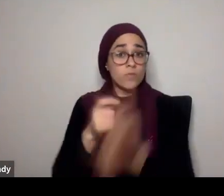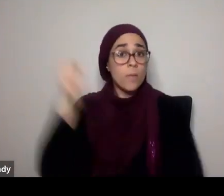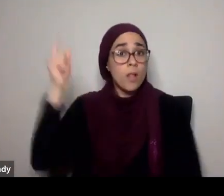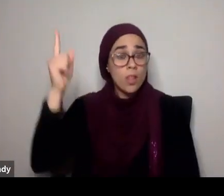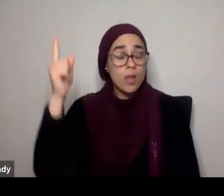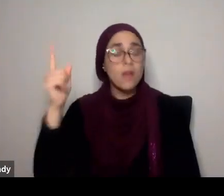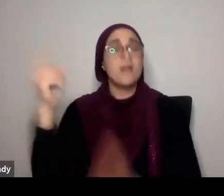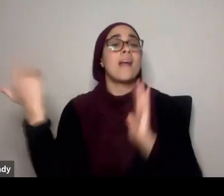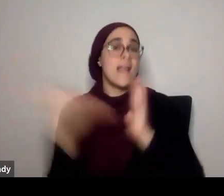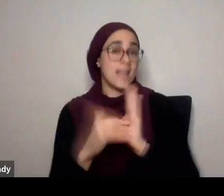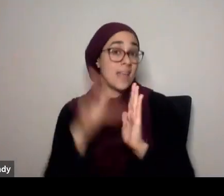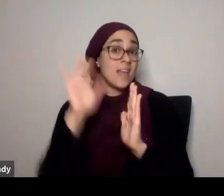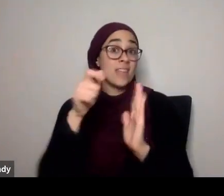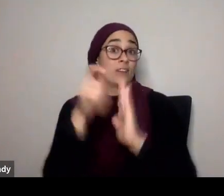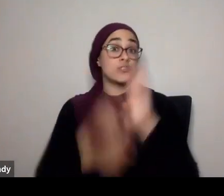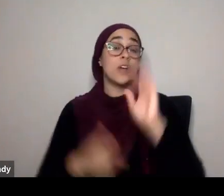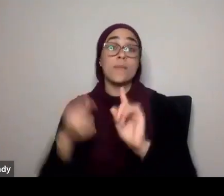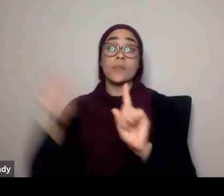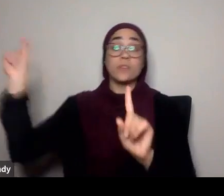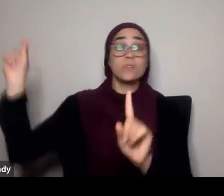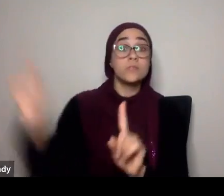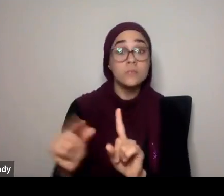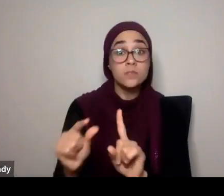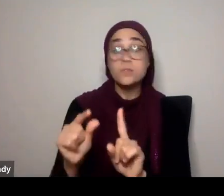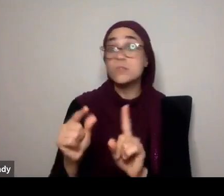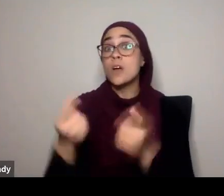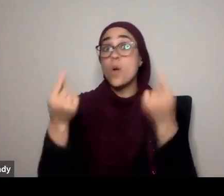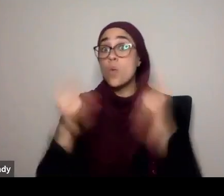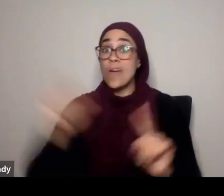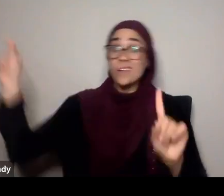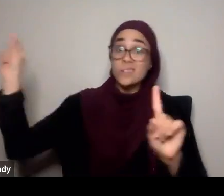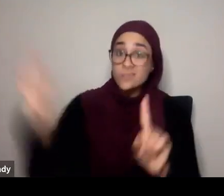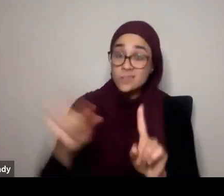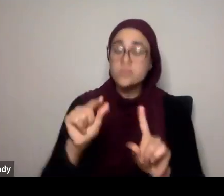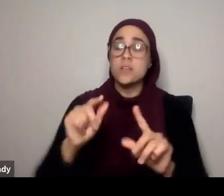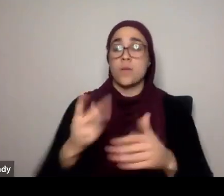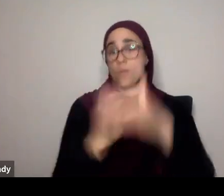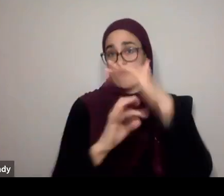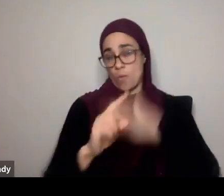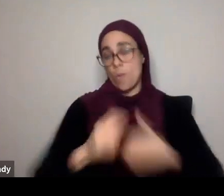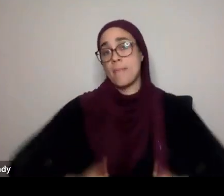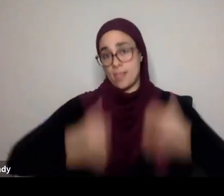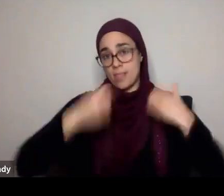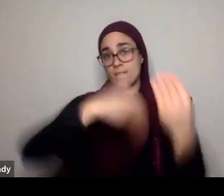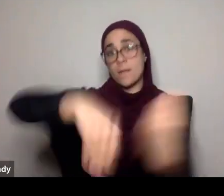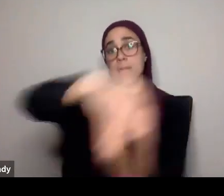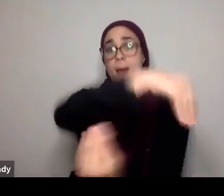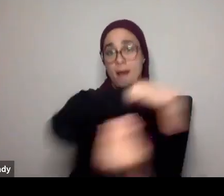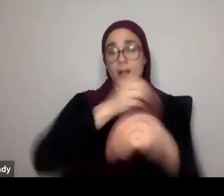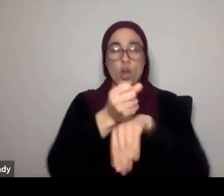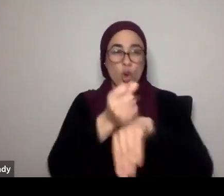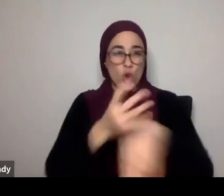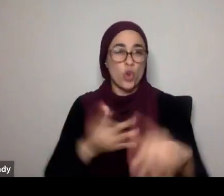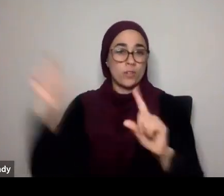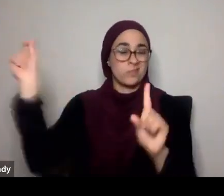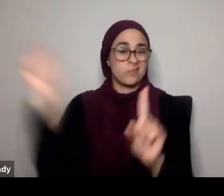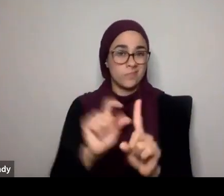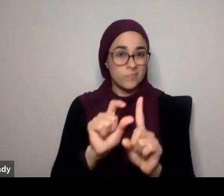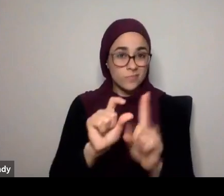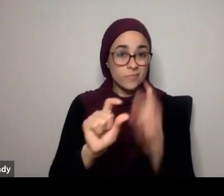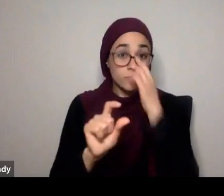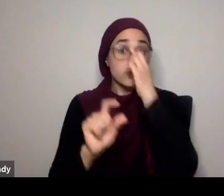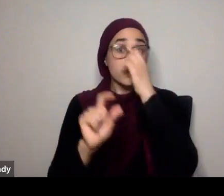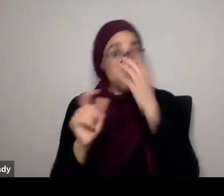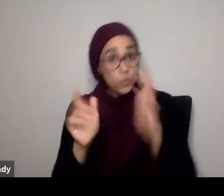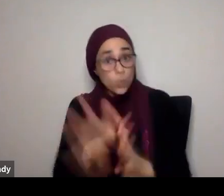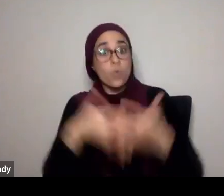surah, that the Quran is not a breakaway from previous tradition, it is continuing the lessons that have been